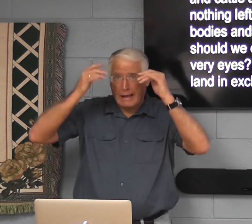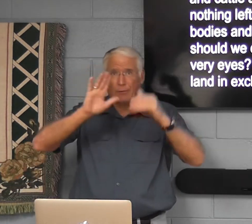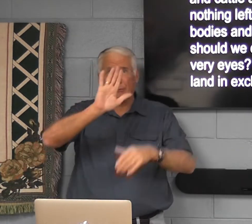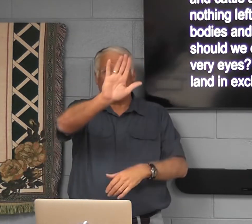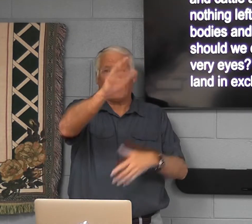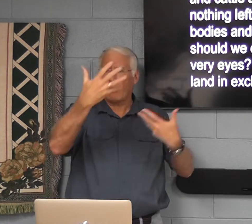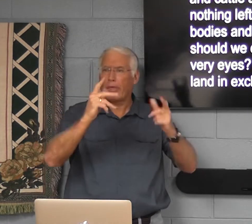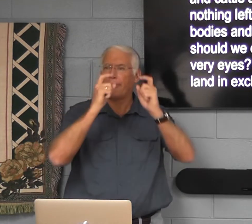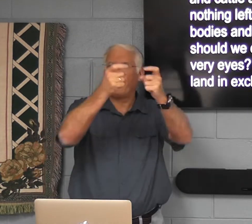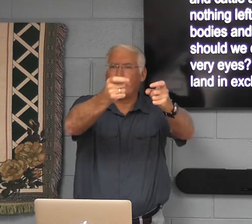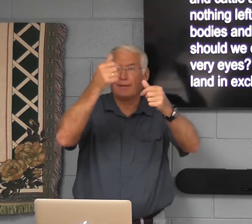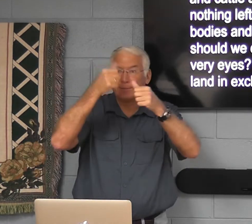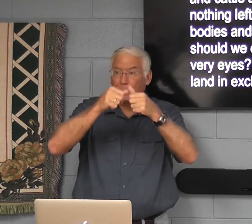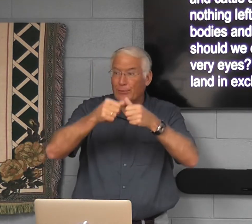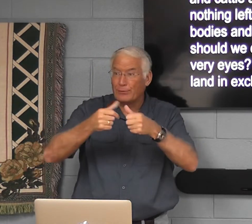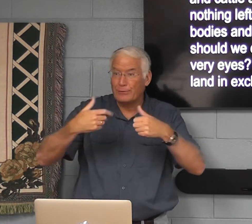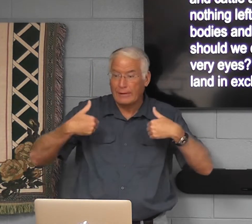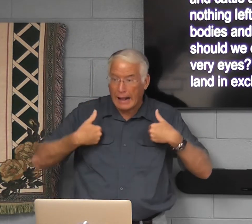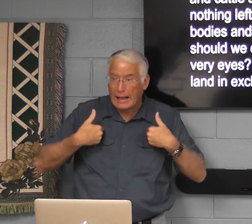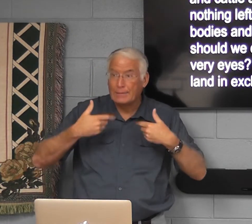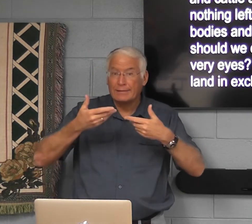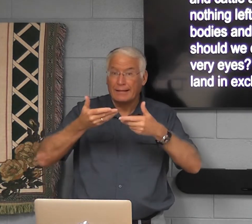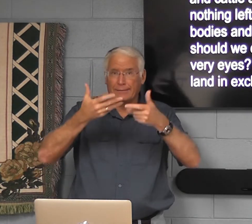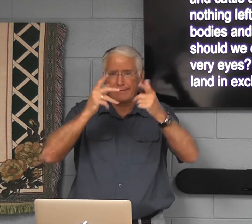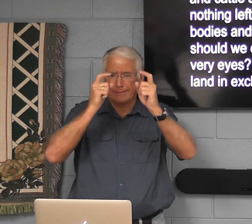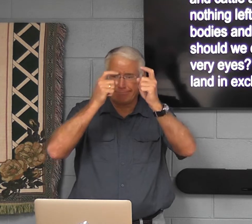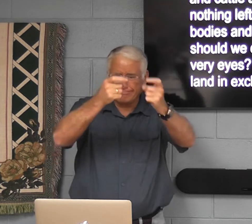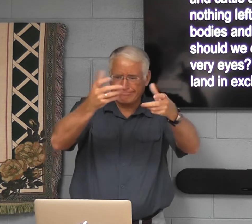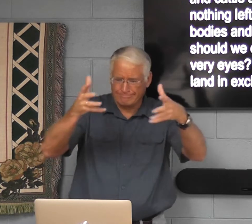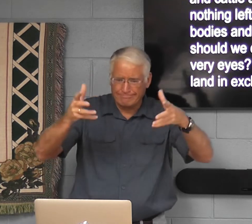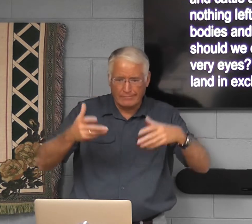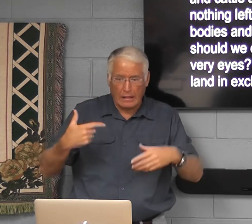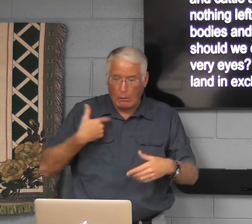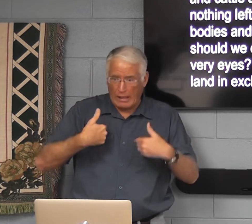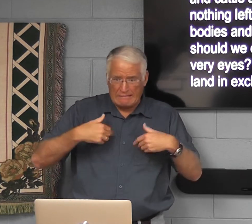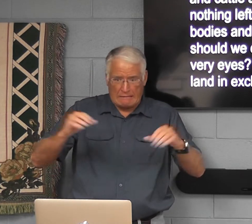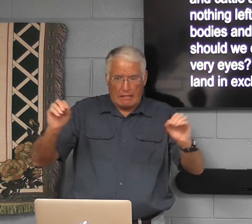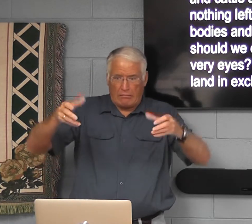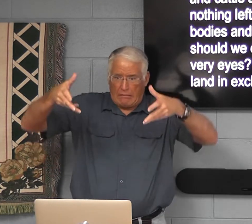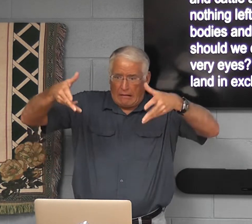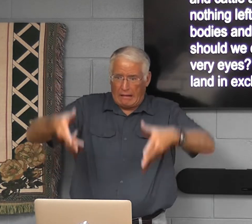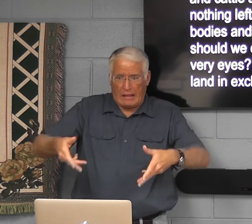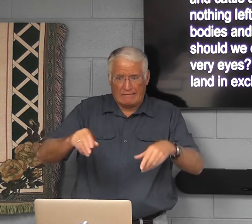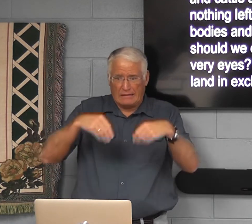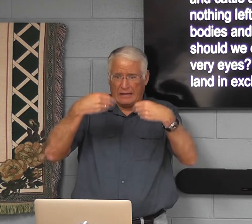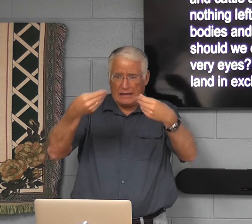And the cattle is ignored. We have nothing left to give but our bodies